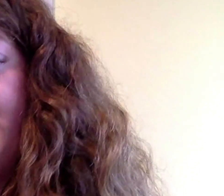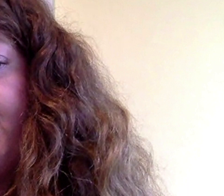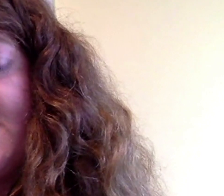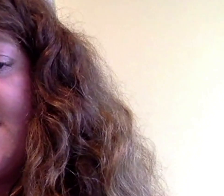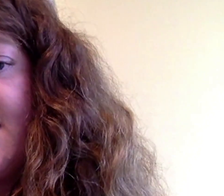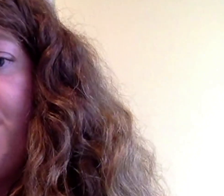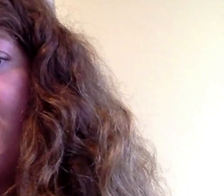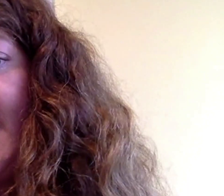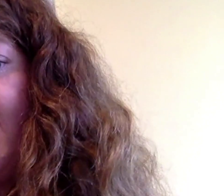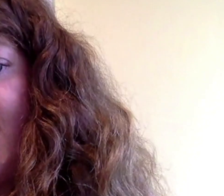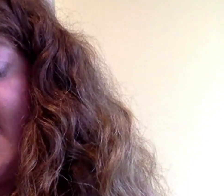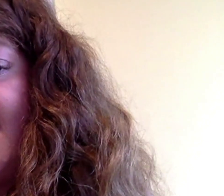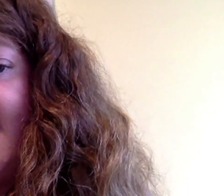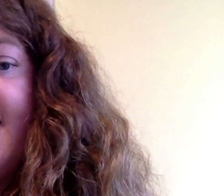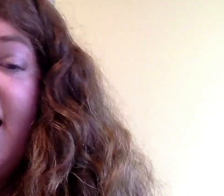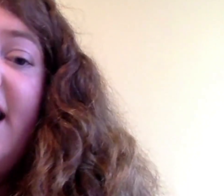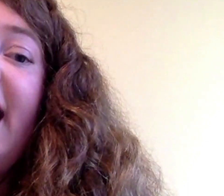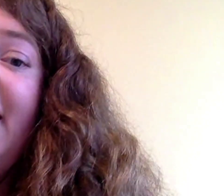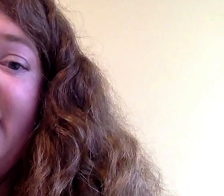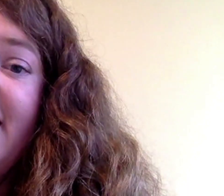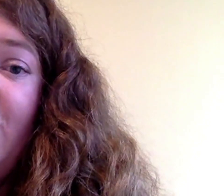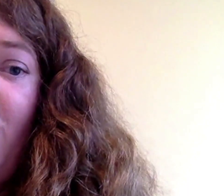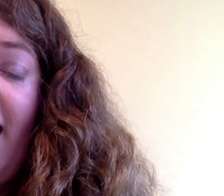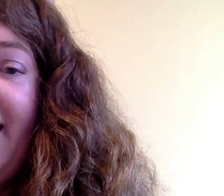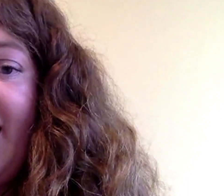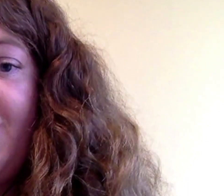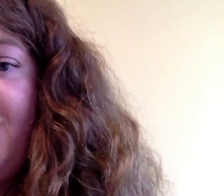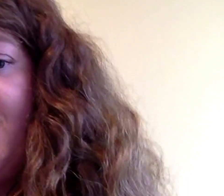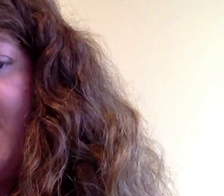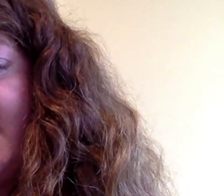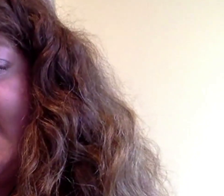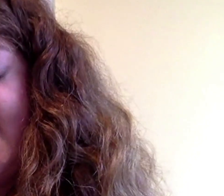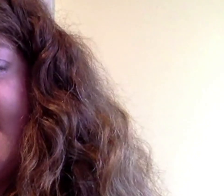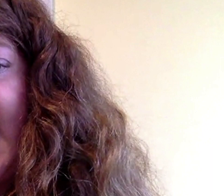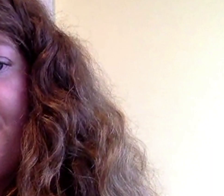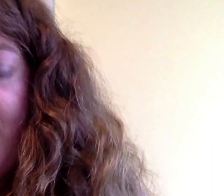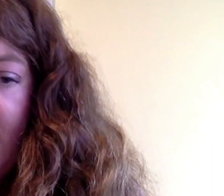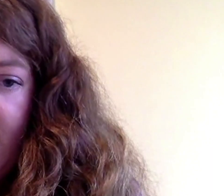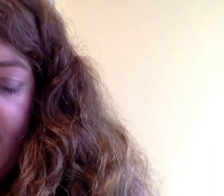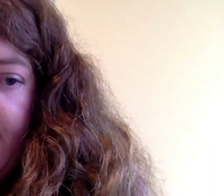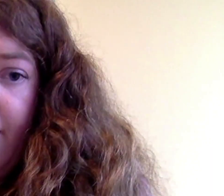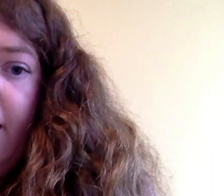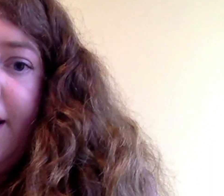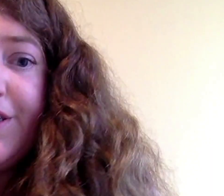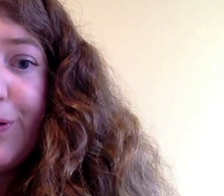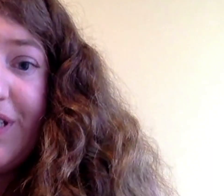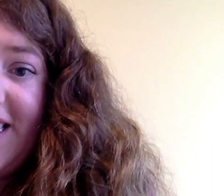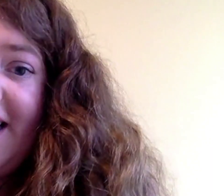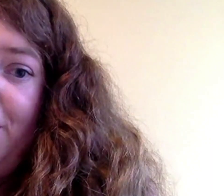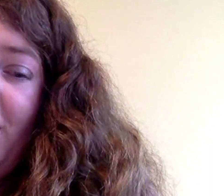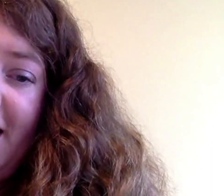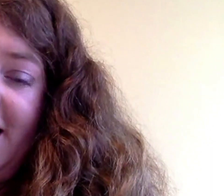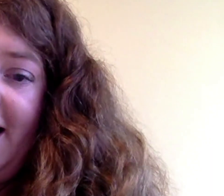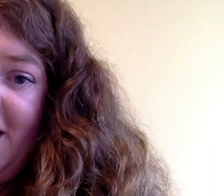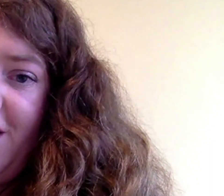experience homelessness among many other identities. And these can all add layers of difficulties at this time. So